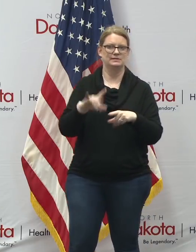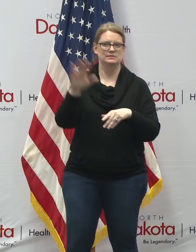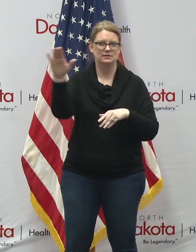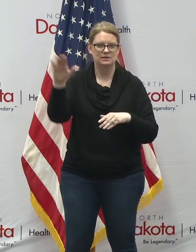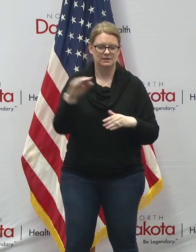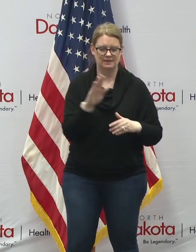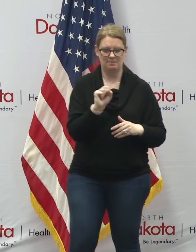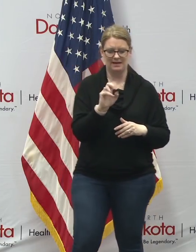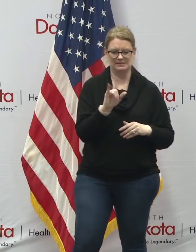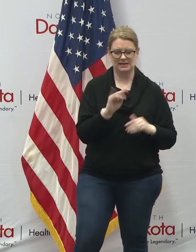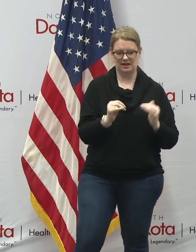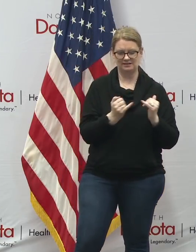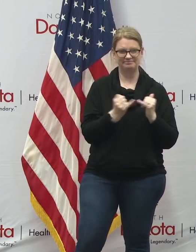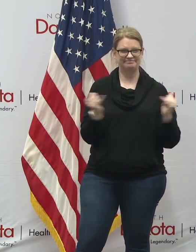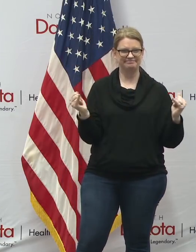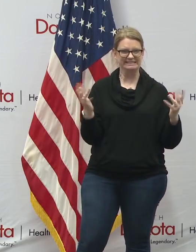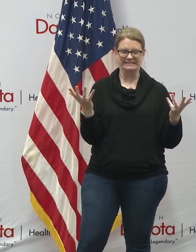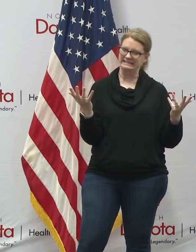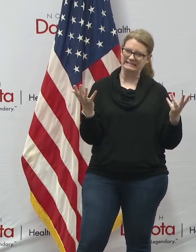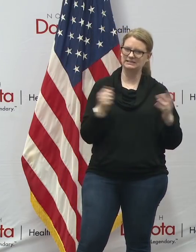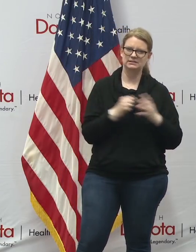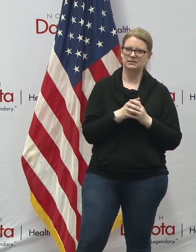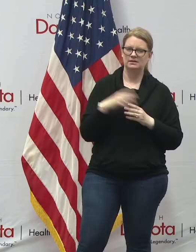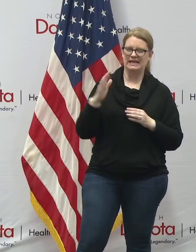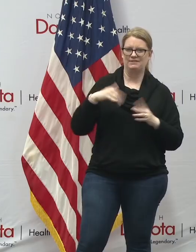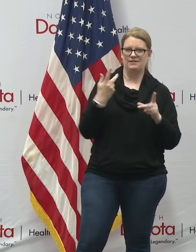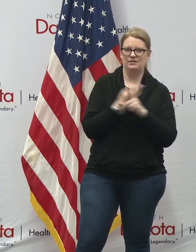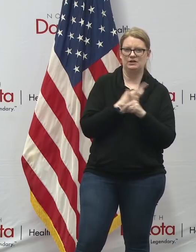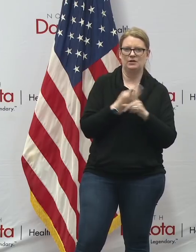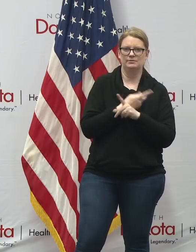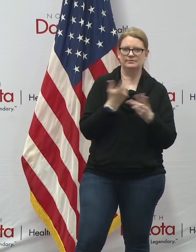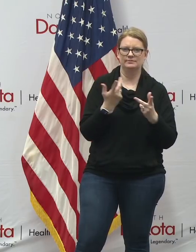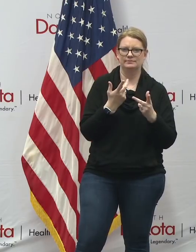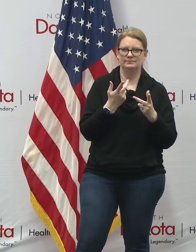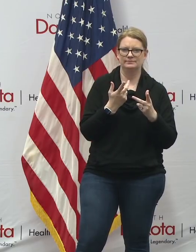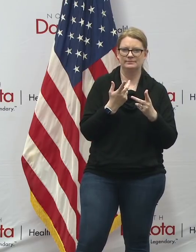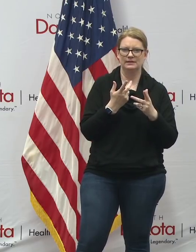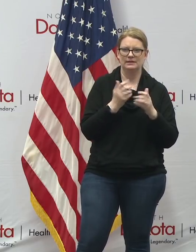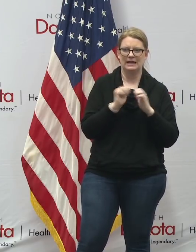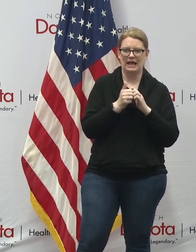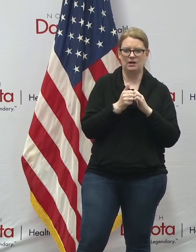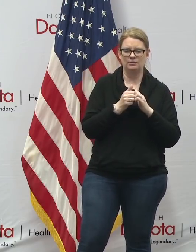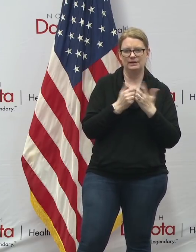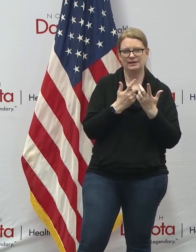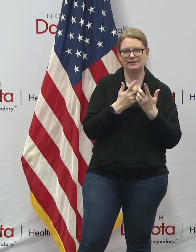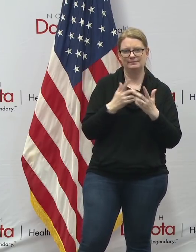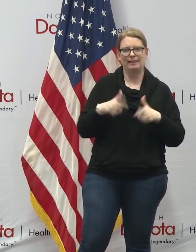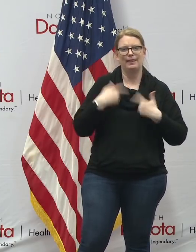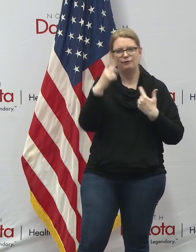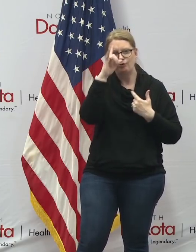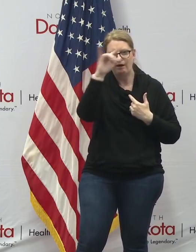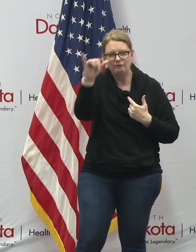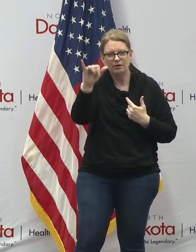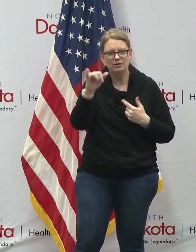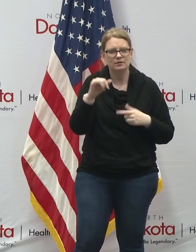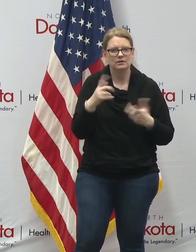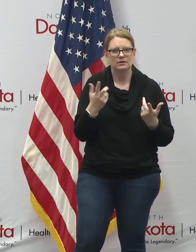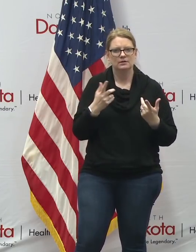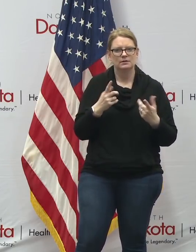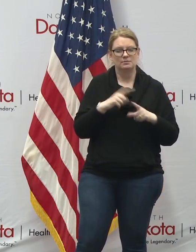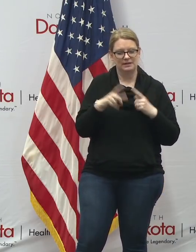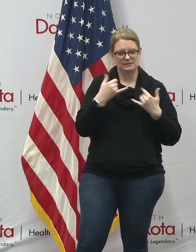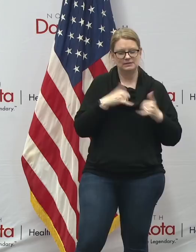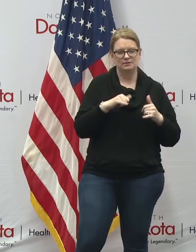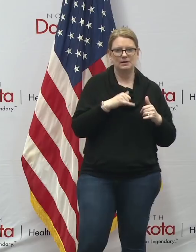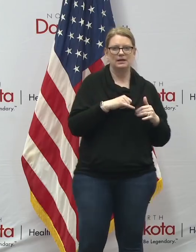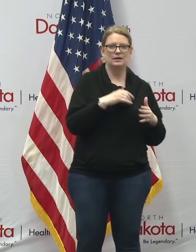baseline because people uh and we haven't figured out a way to we haven't figured out the path to immortality so there still will be uh life you know birth and